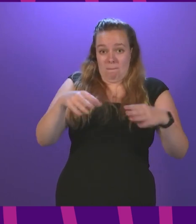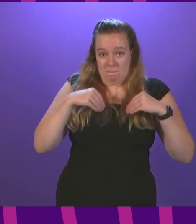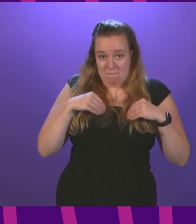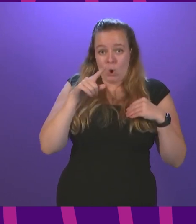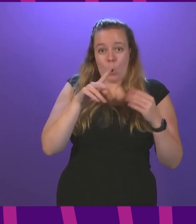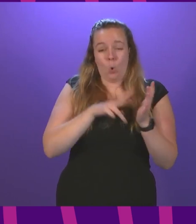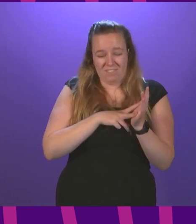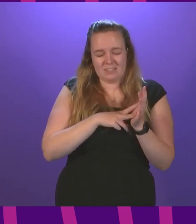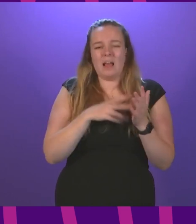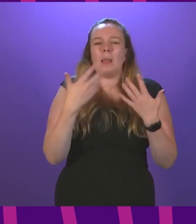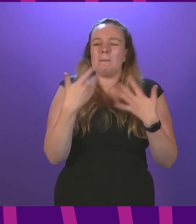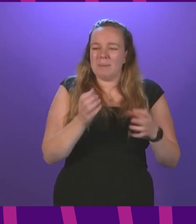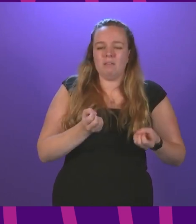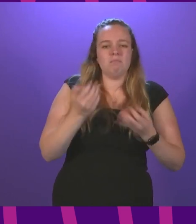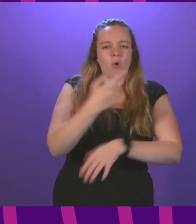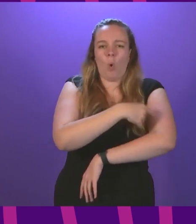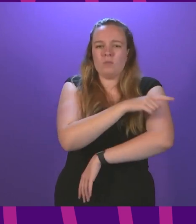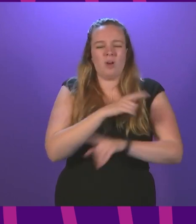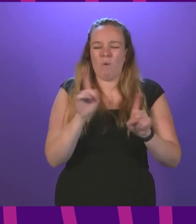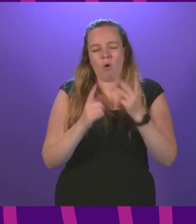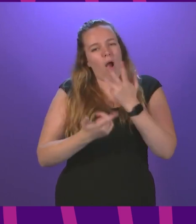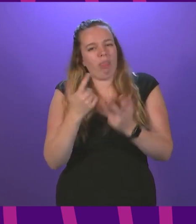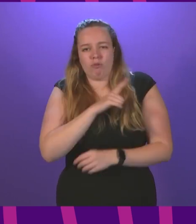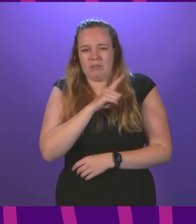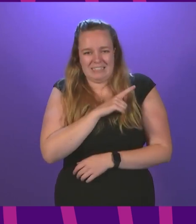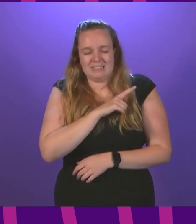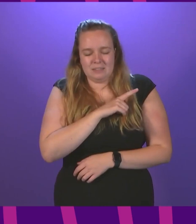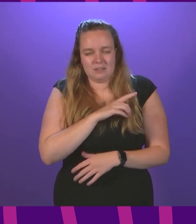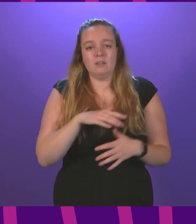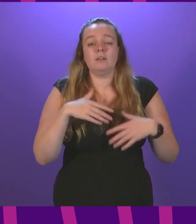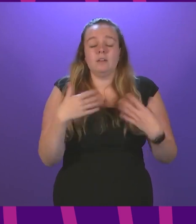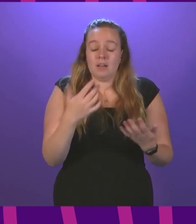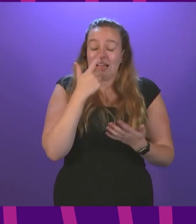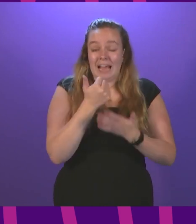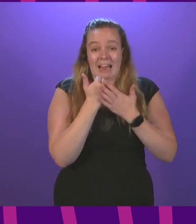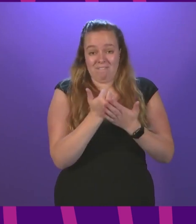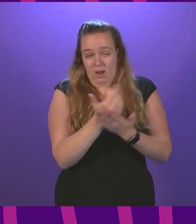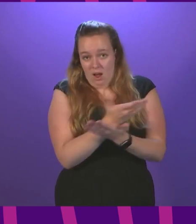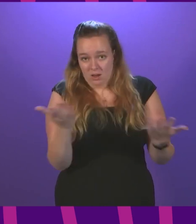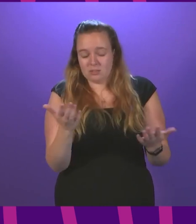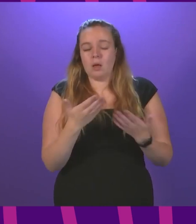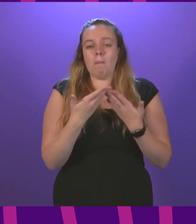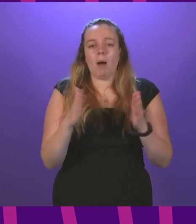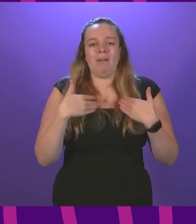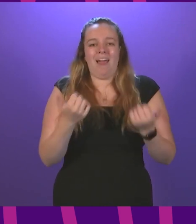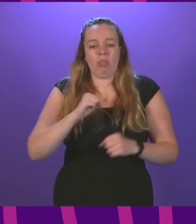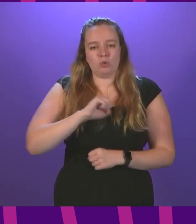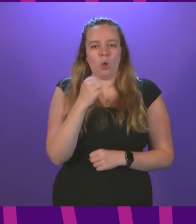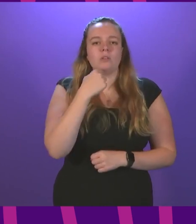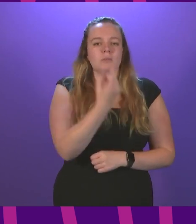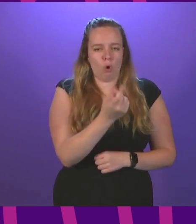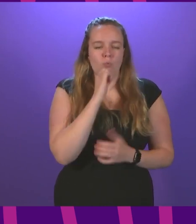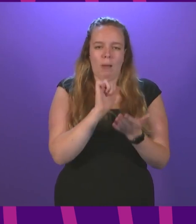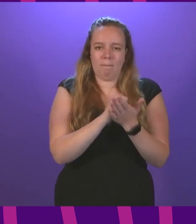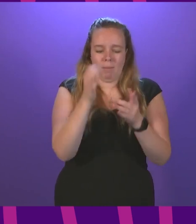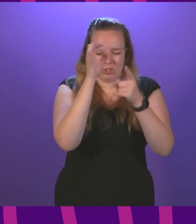have actually been admitted to hospital for other reasons. However, I can advise Parliament that Public Health Scotland will tomorrow publish